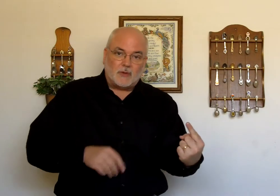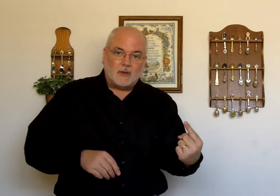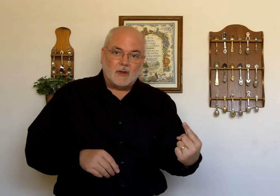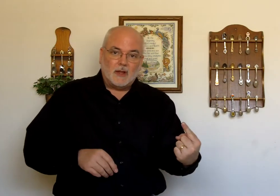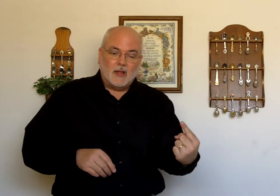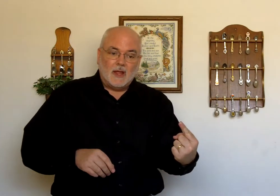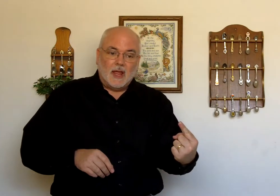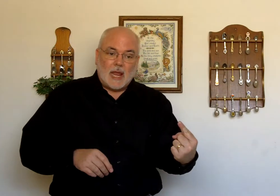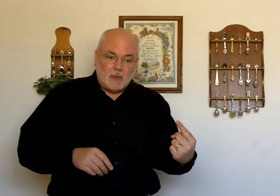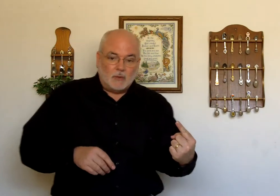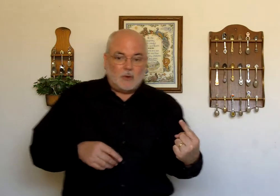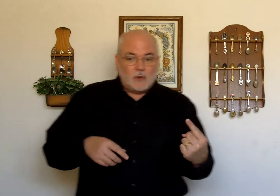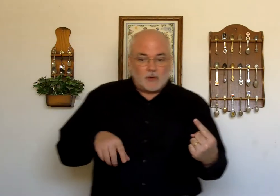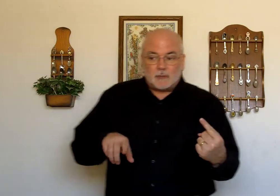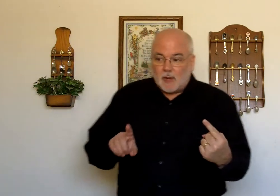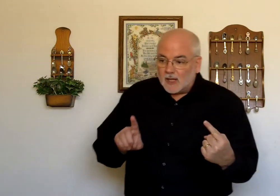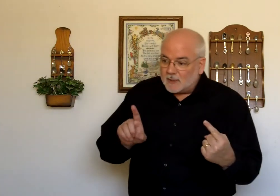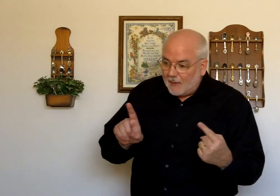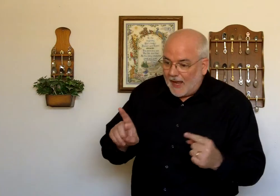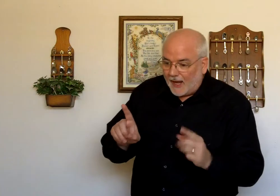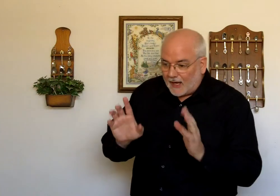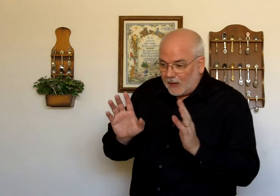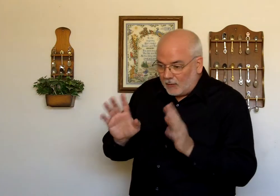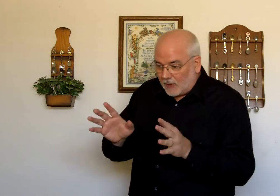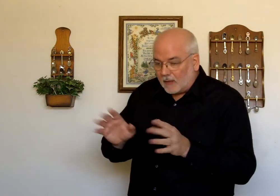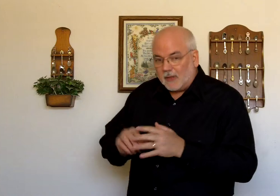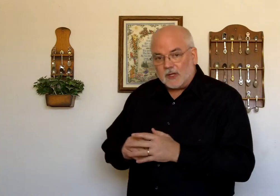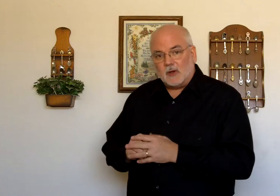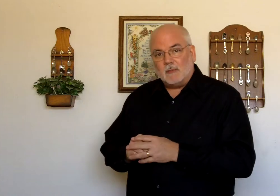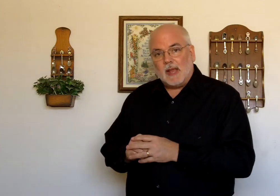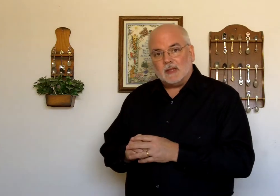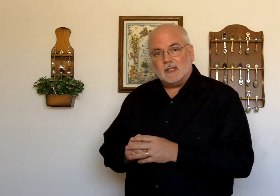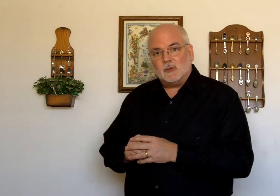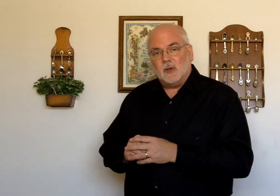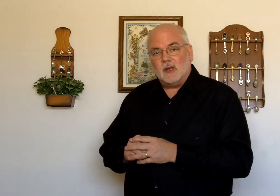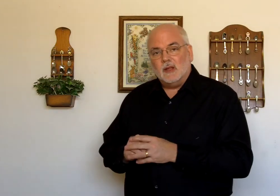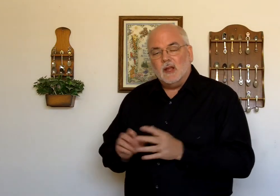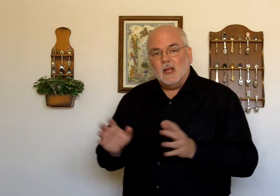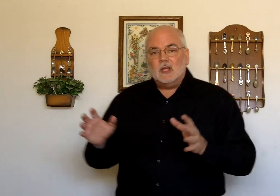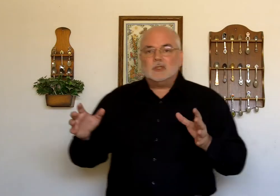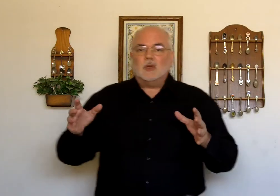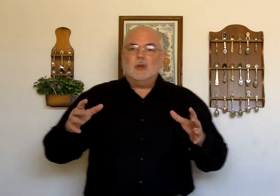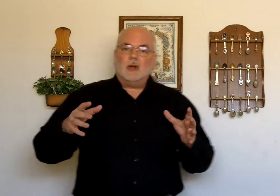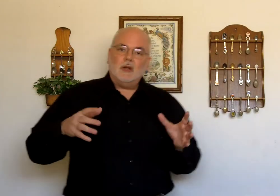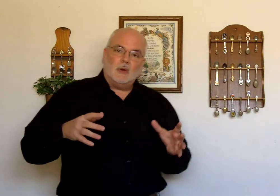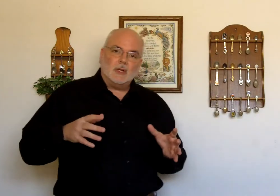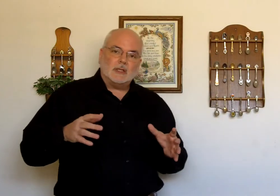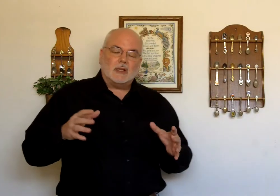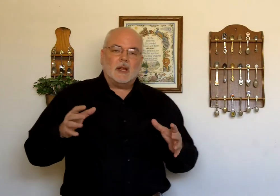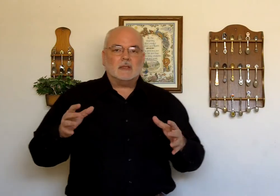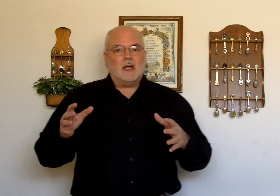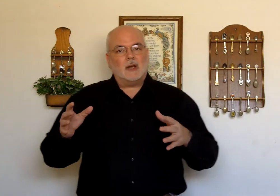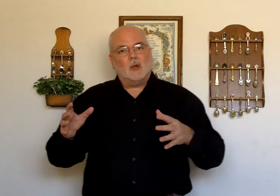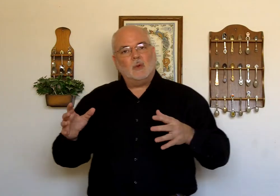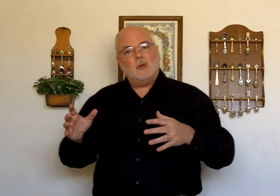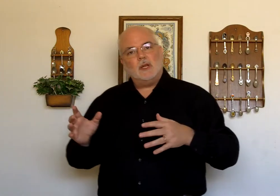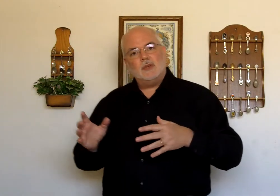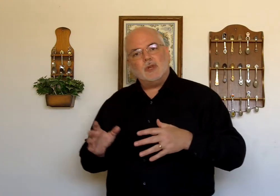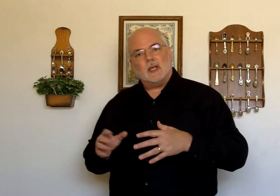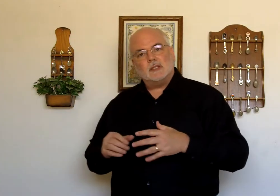And when Ruth responds back, I will probably turn back this way. So you're going to notice that it's not only just